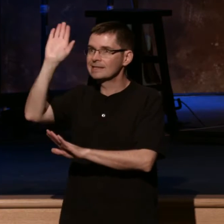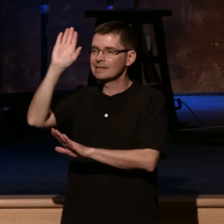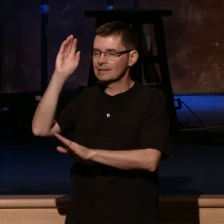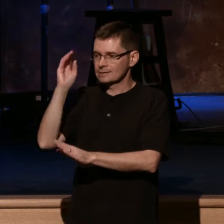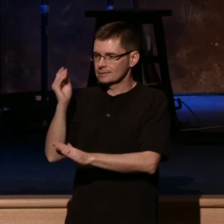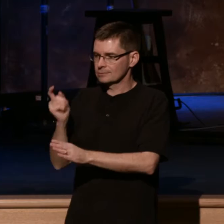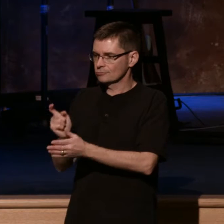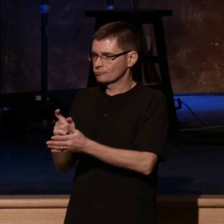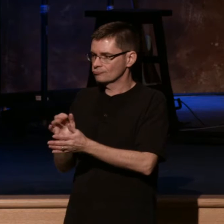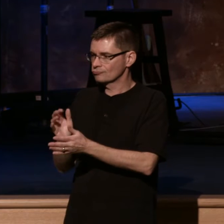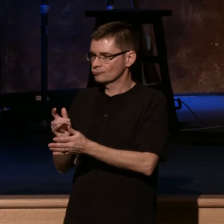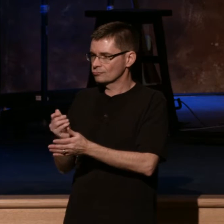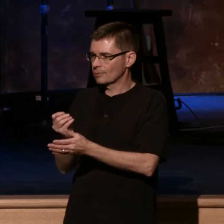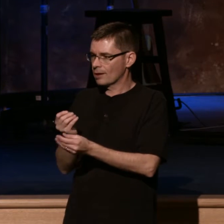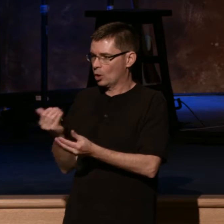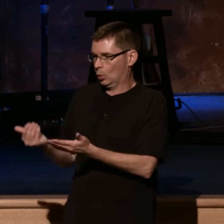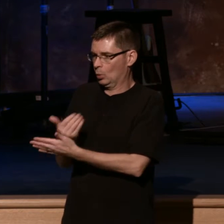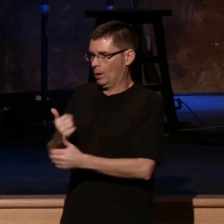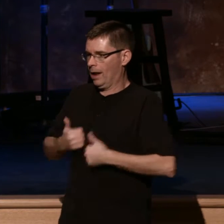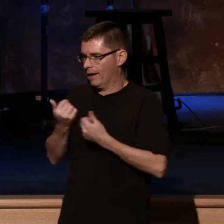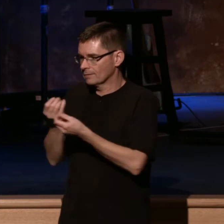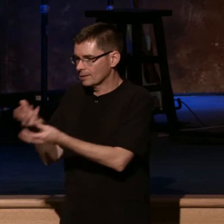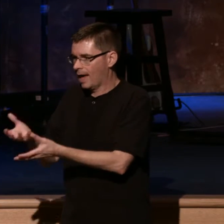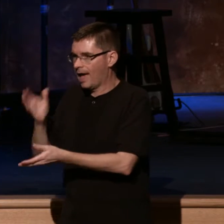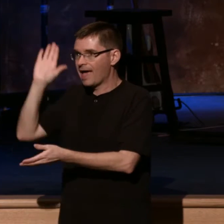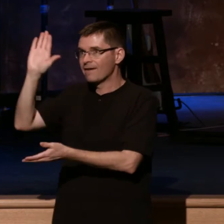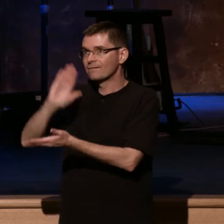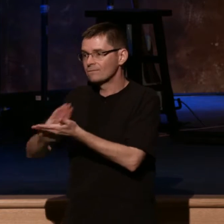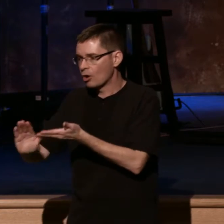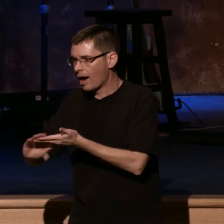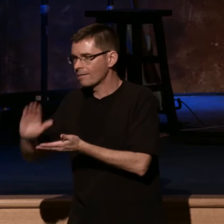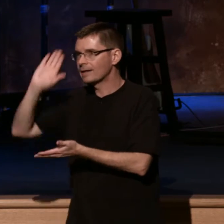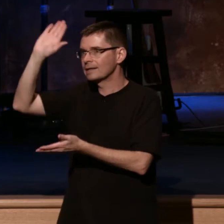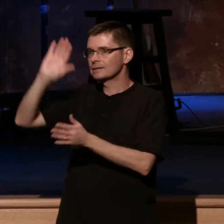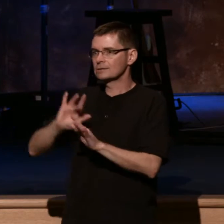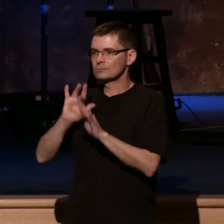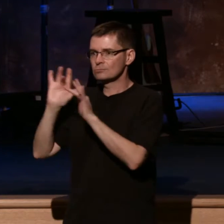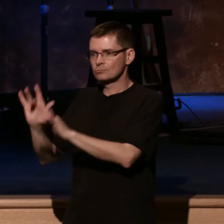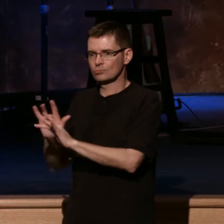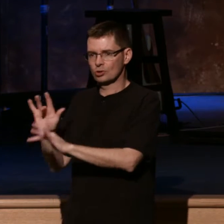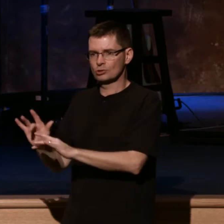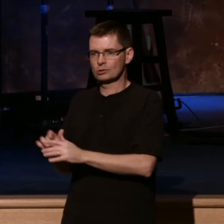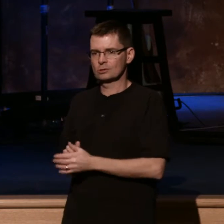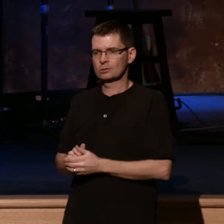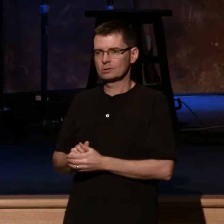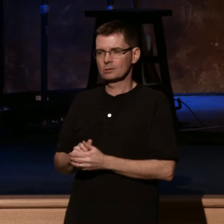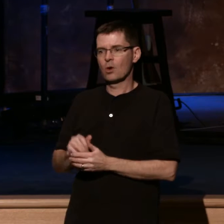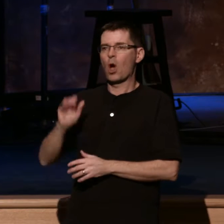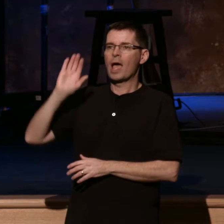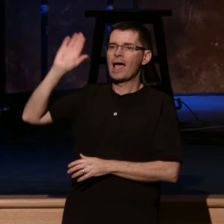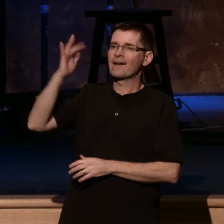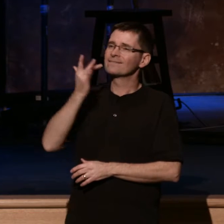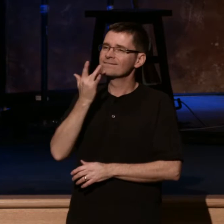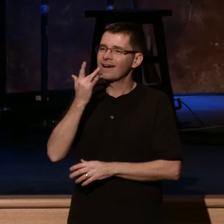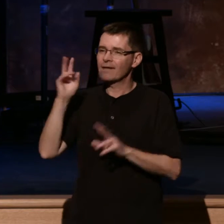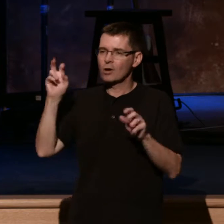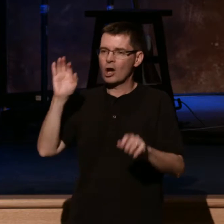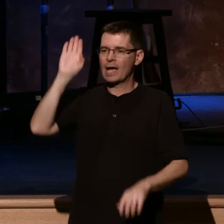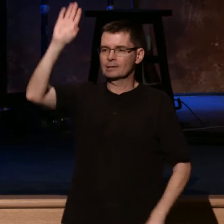forgiveness, and his mercy. God's favor, we also call it God's grace, right? God giving us what we